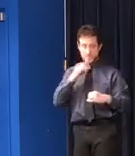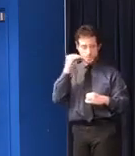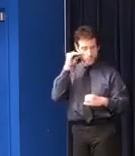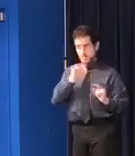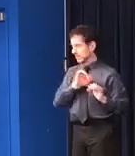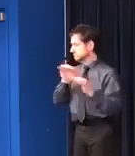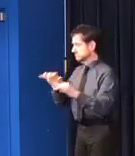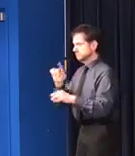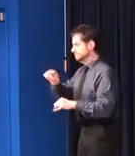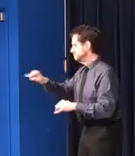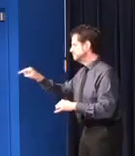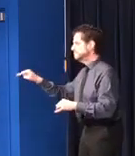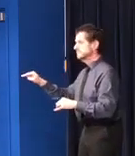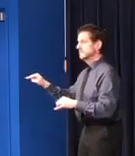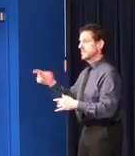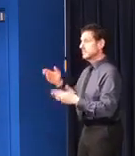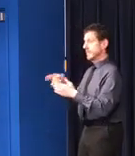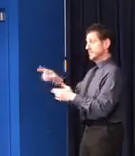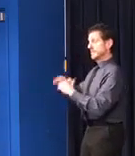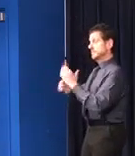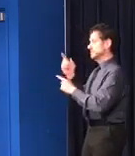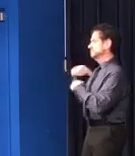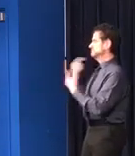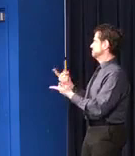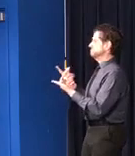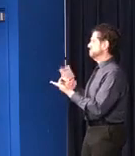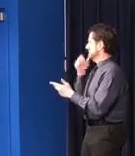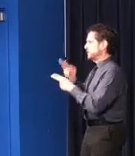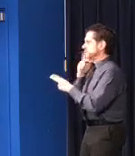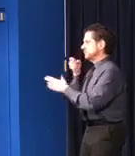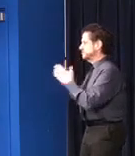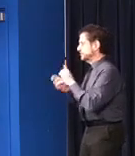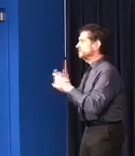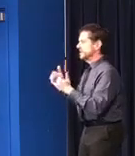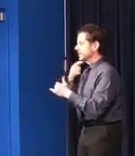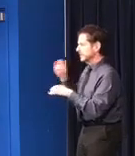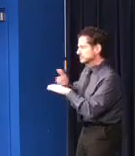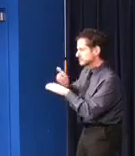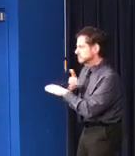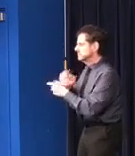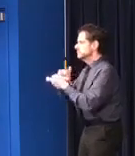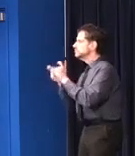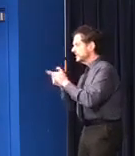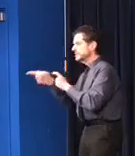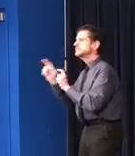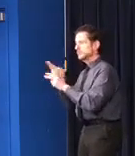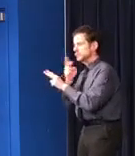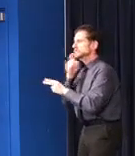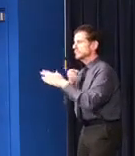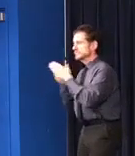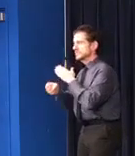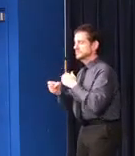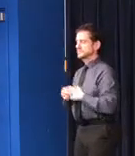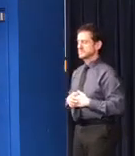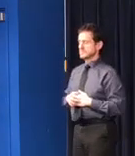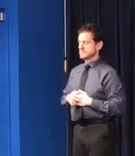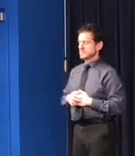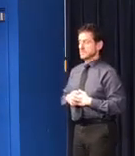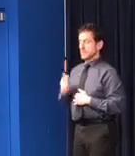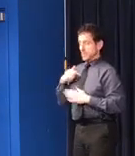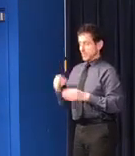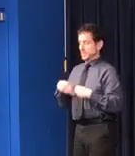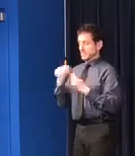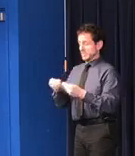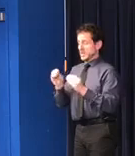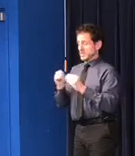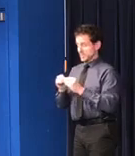facilities not normally designated for shelters. Increased staff costs to expansion of shelter provision in